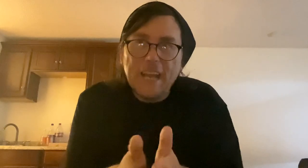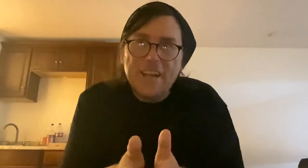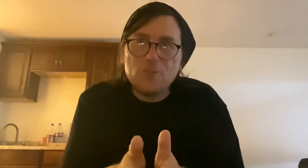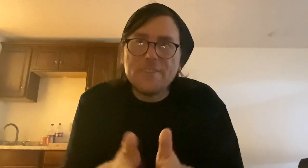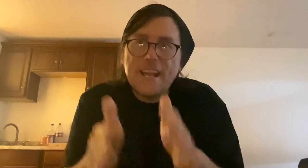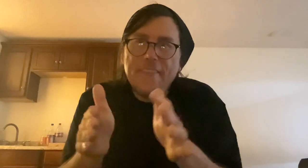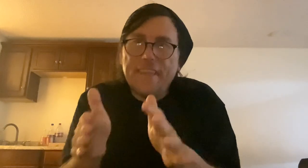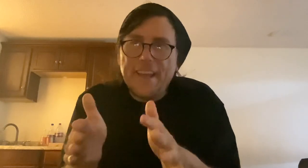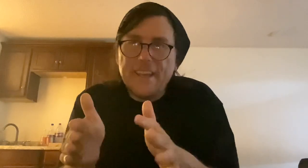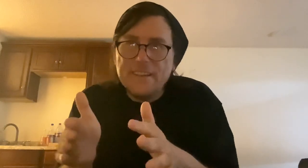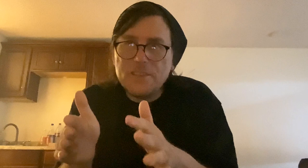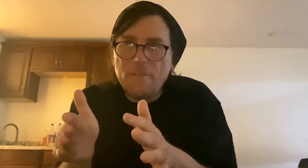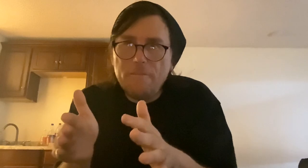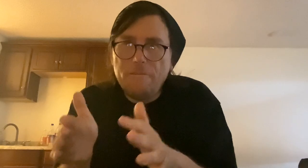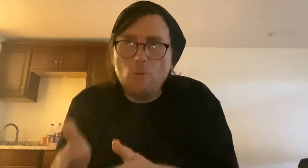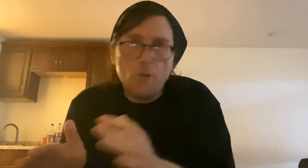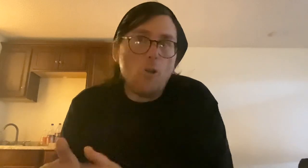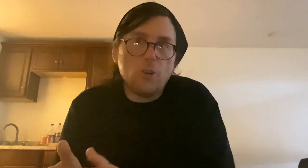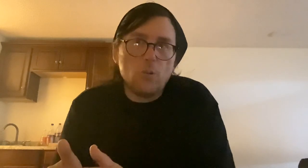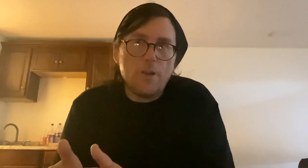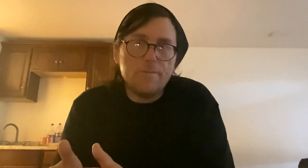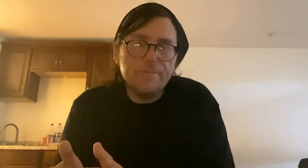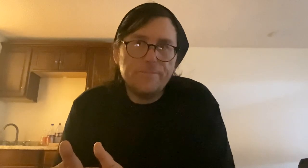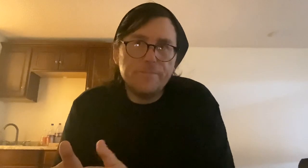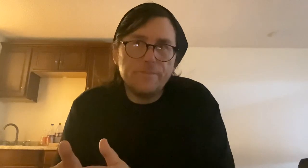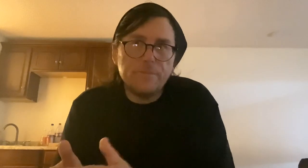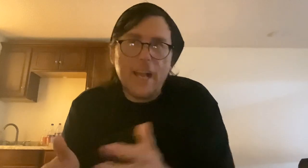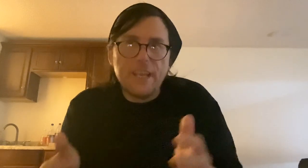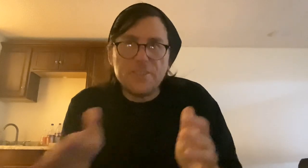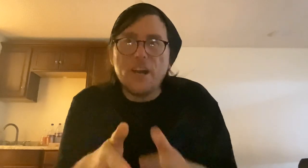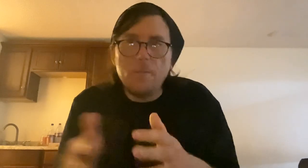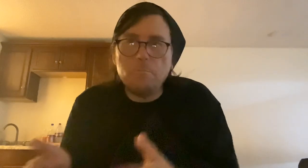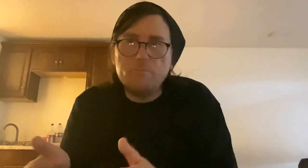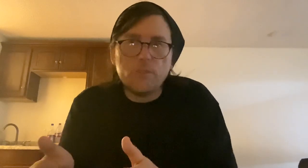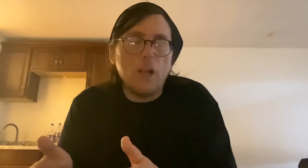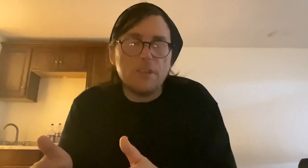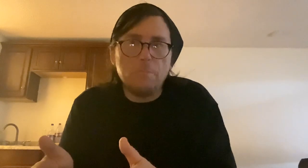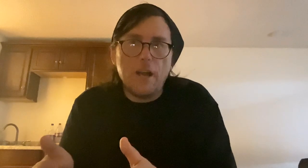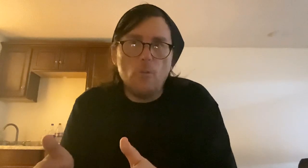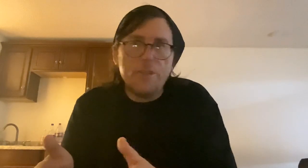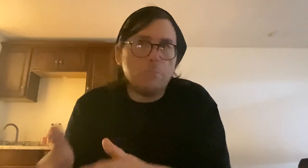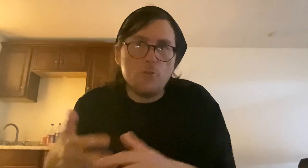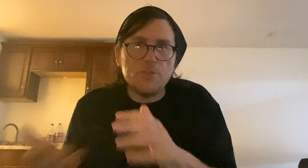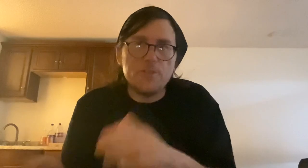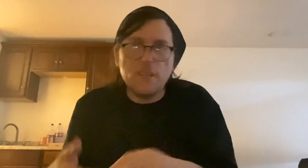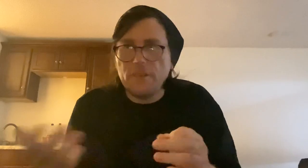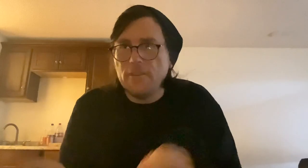address that is for your art career. That it's not clogged up with personal stuff, you know,